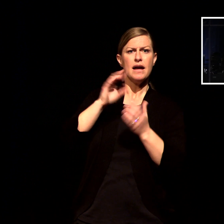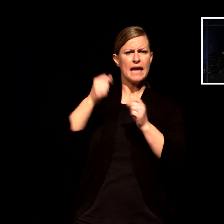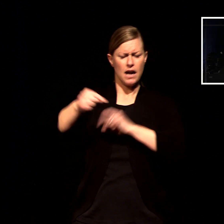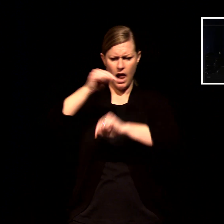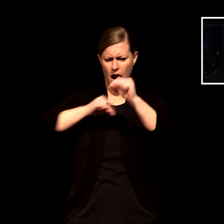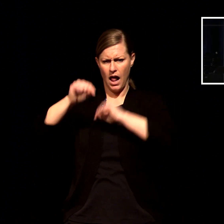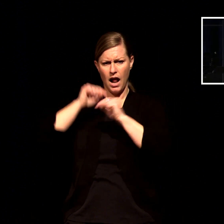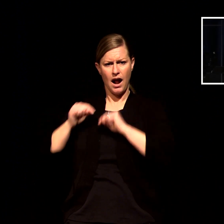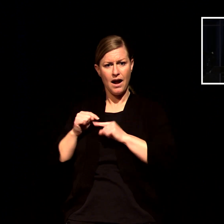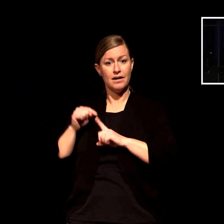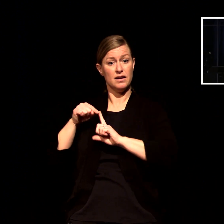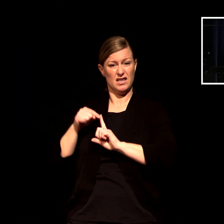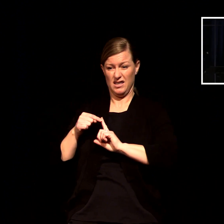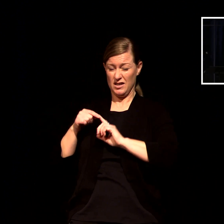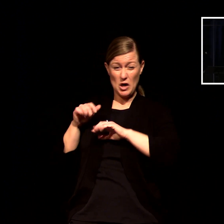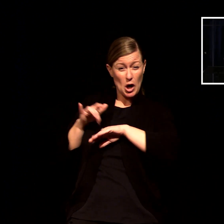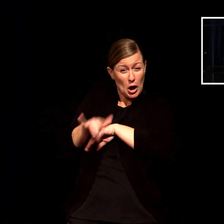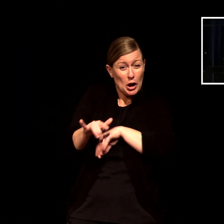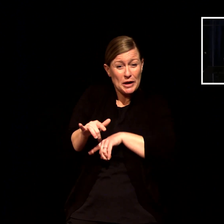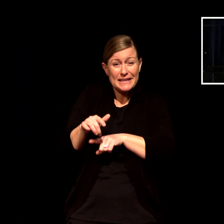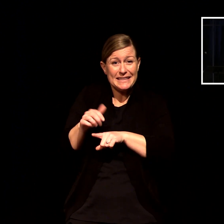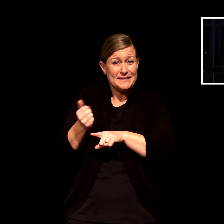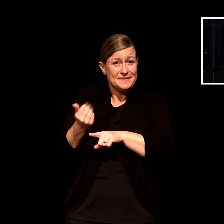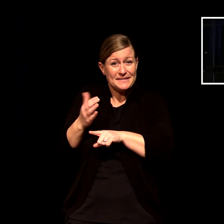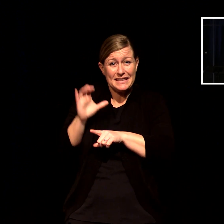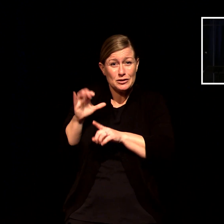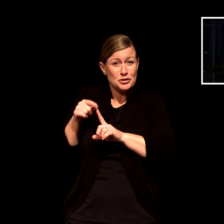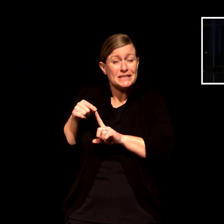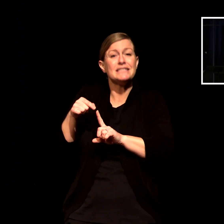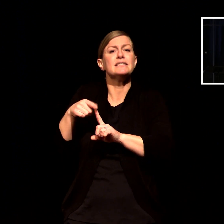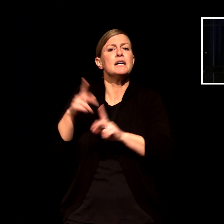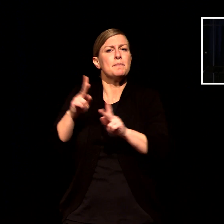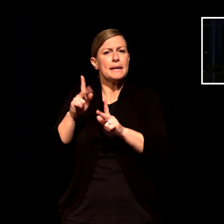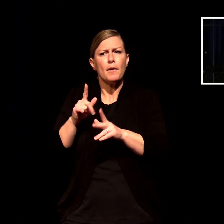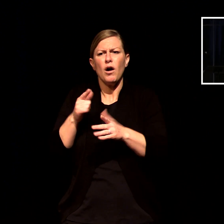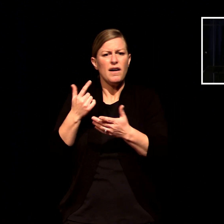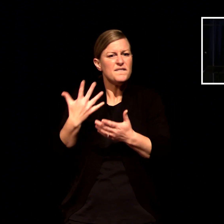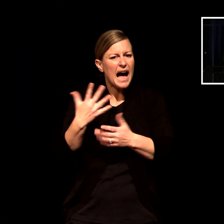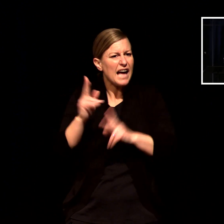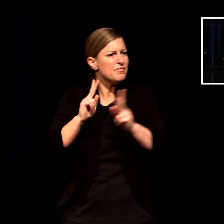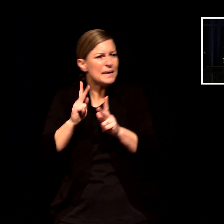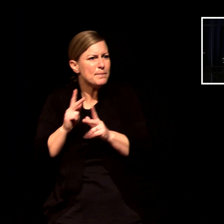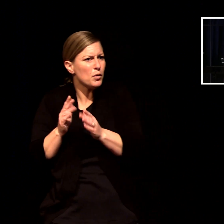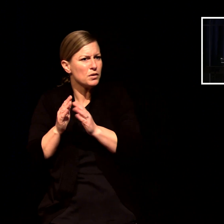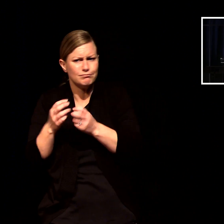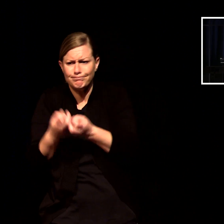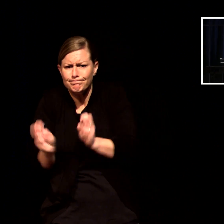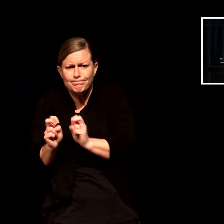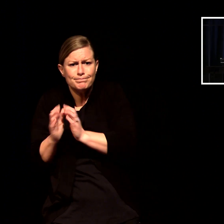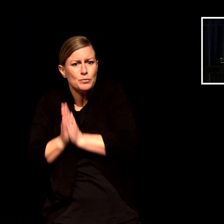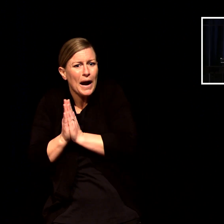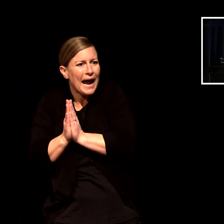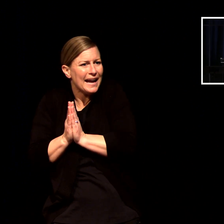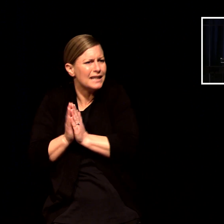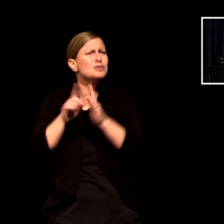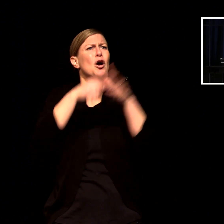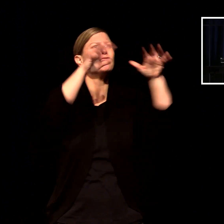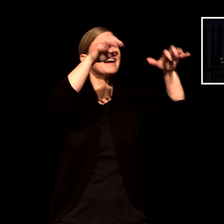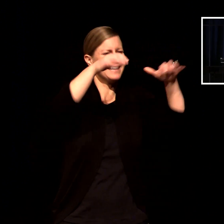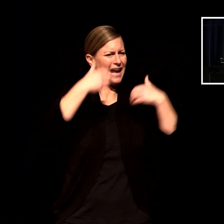to pray that god would release people out into the world it started pouring down rain and so they hid under a haystack i really have no